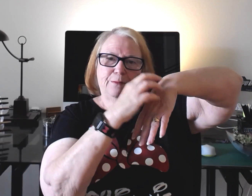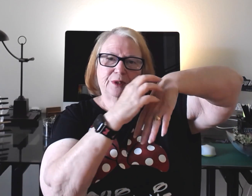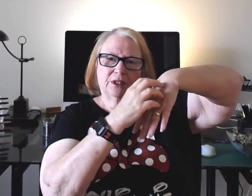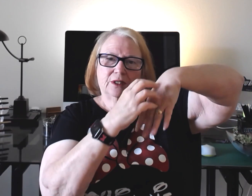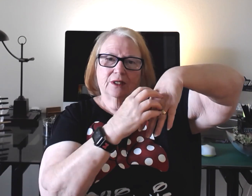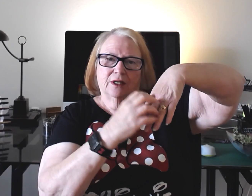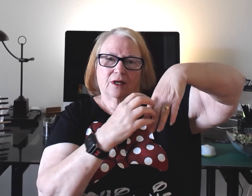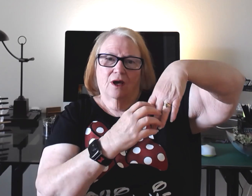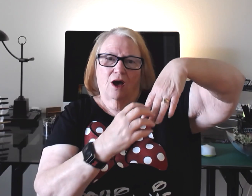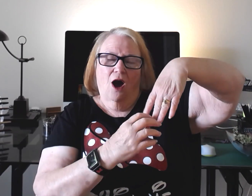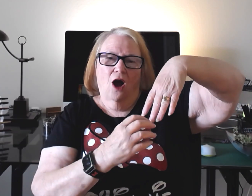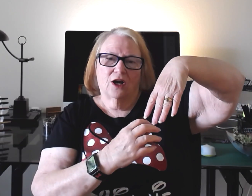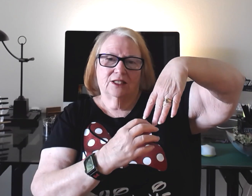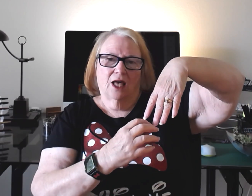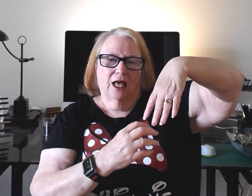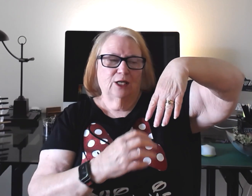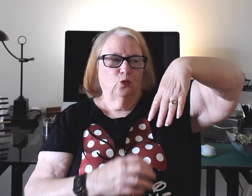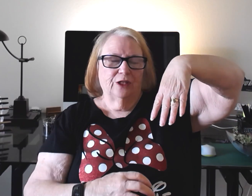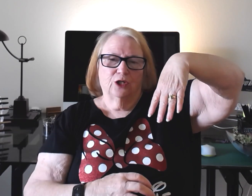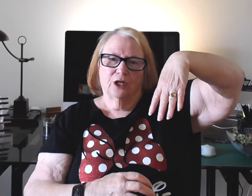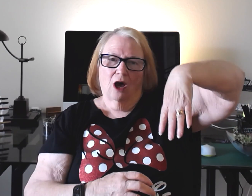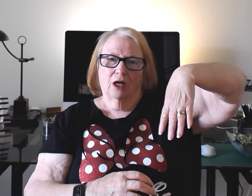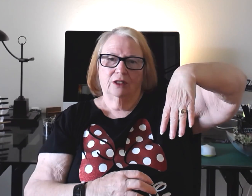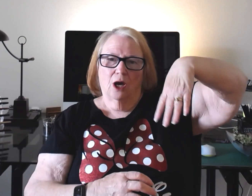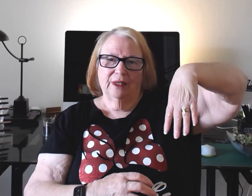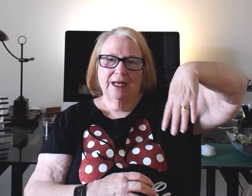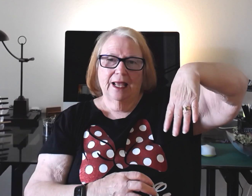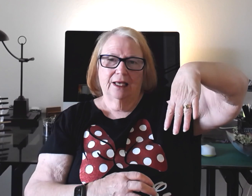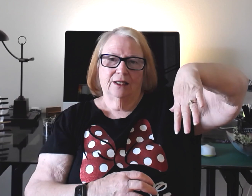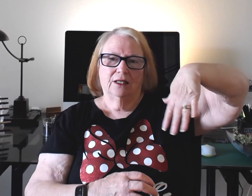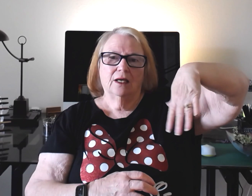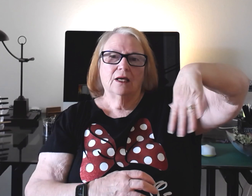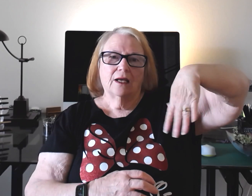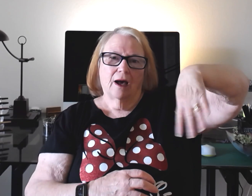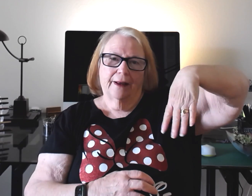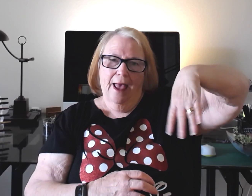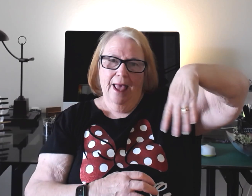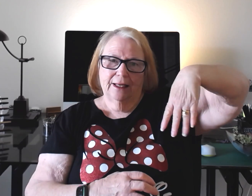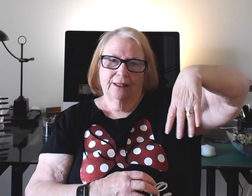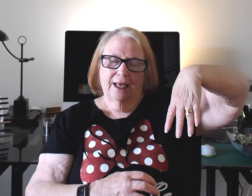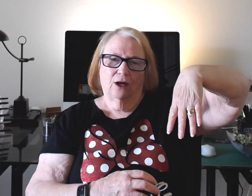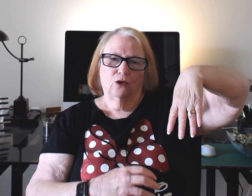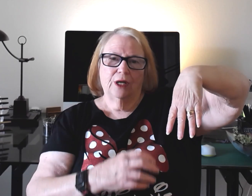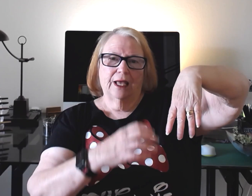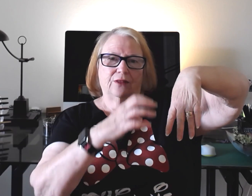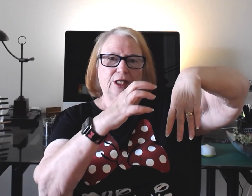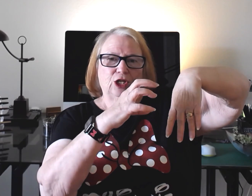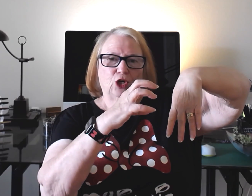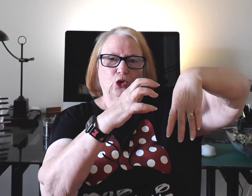Grapes are signed with your non-dominant hand kind of hanging down and then your